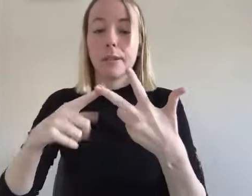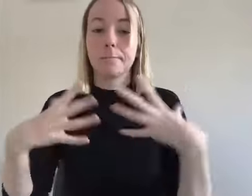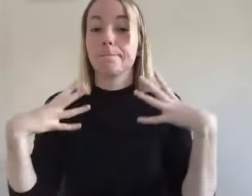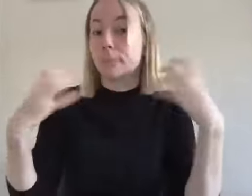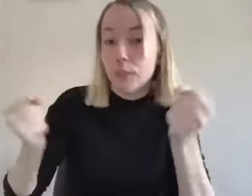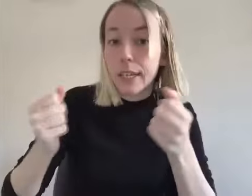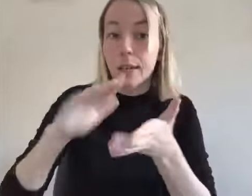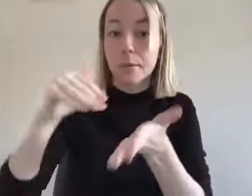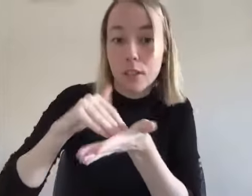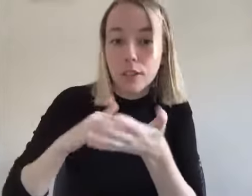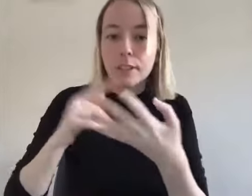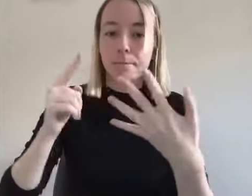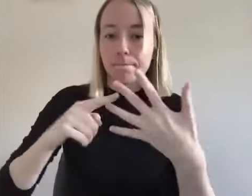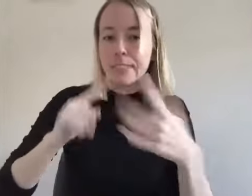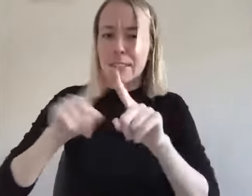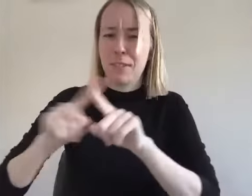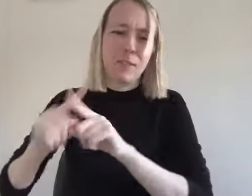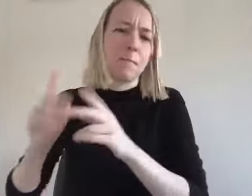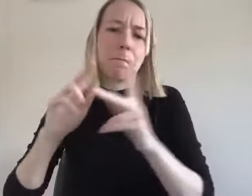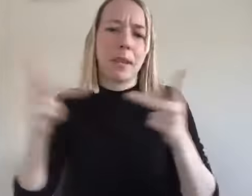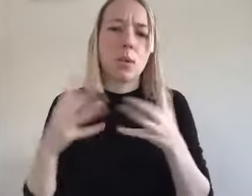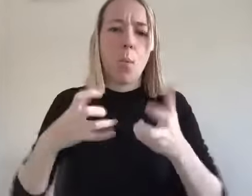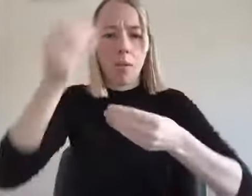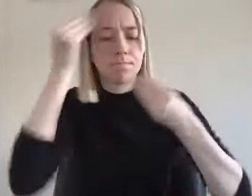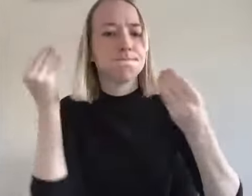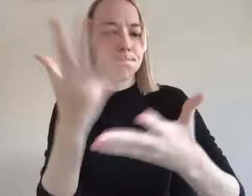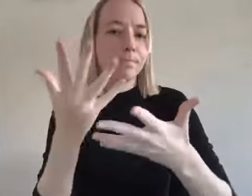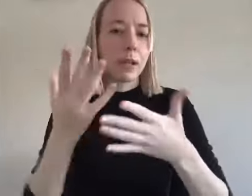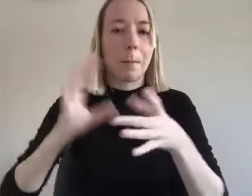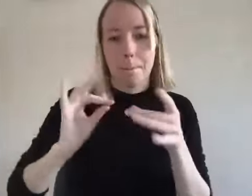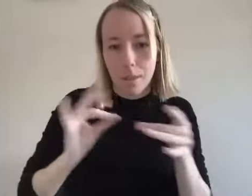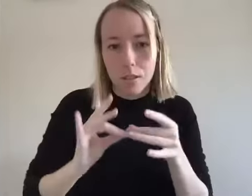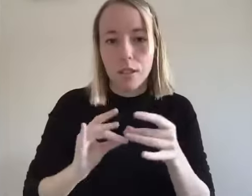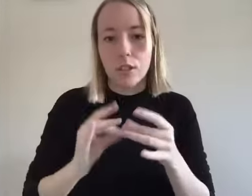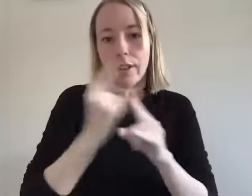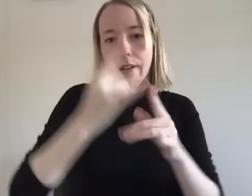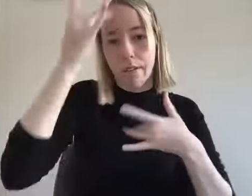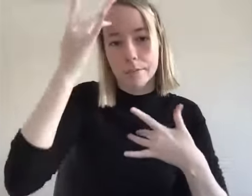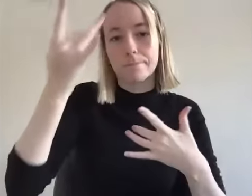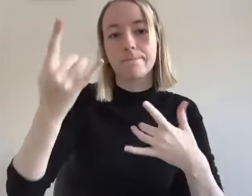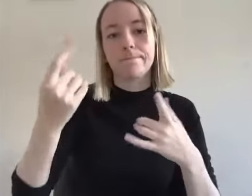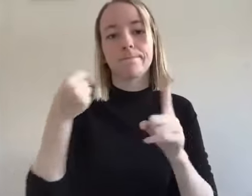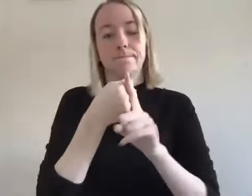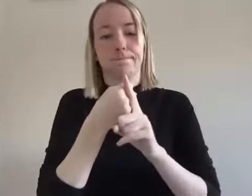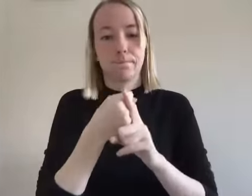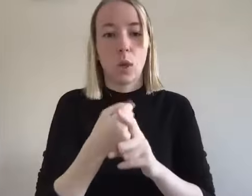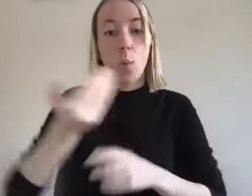uh we spoke at different areas you know to try to carry the message to those effective alcoholism in those areas um